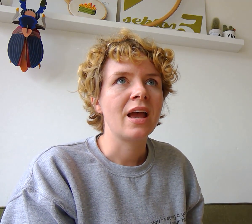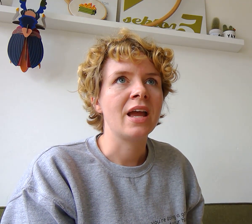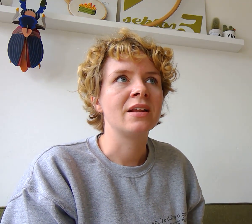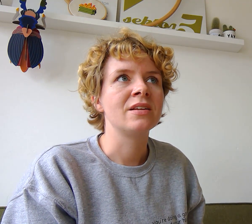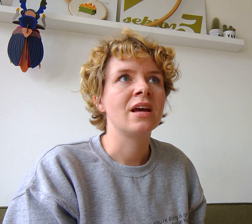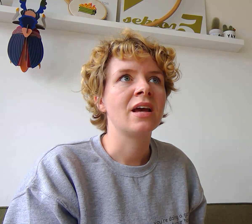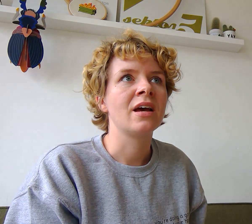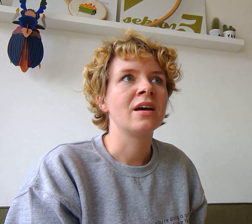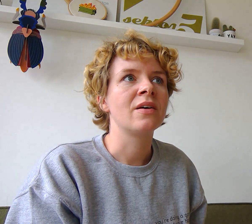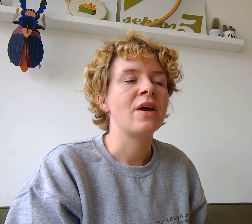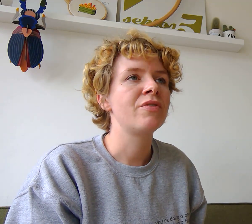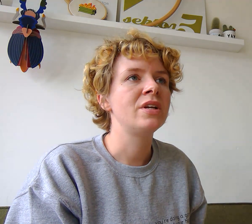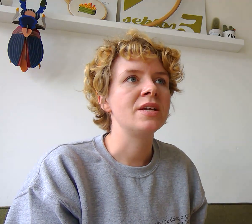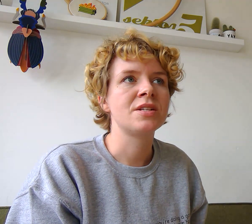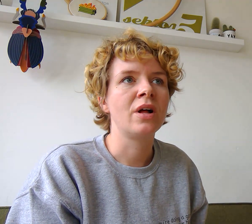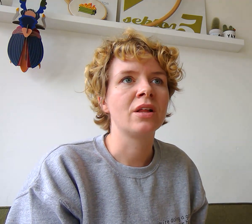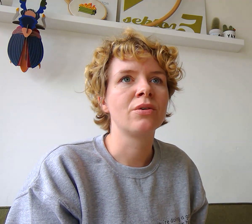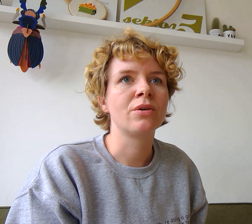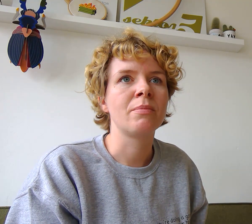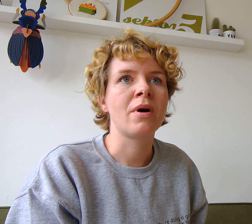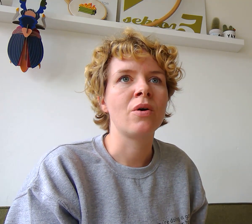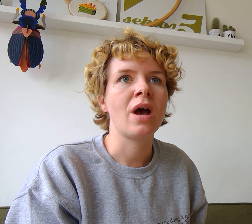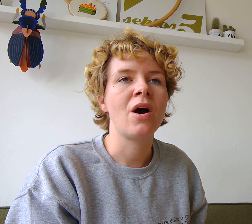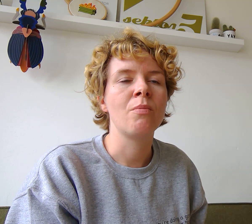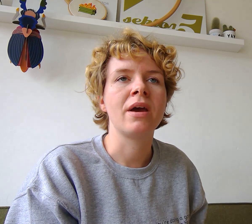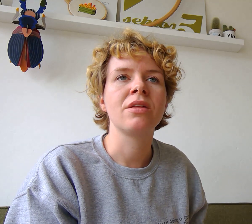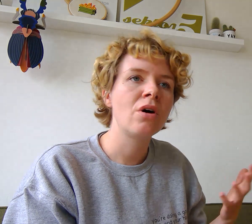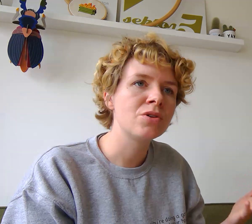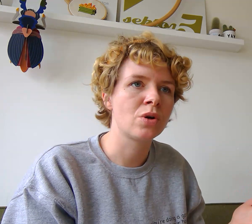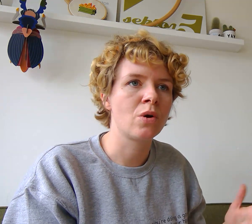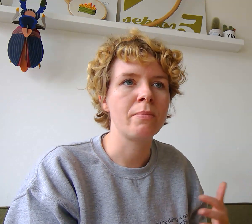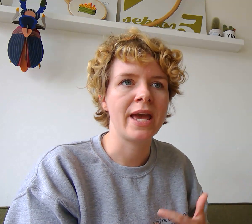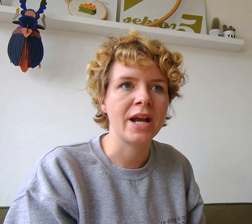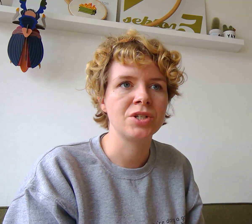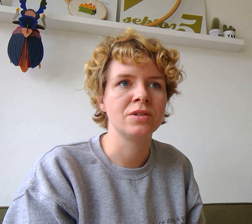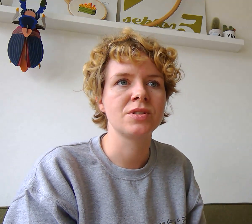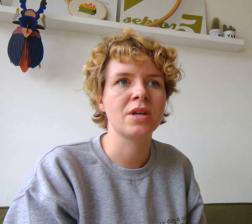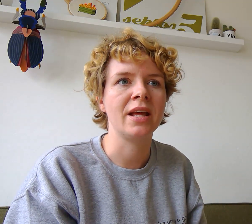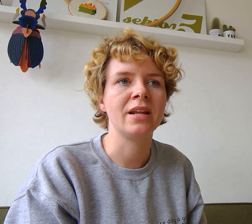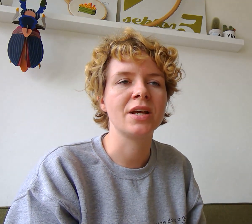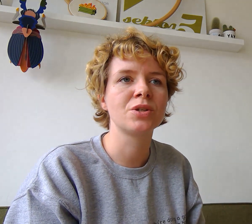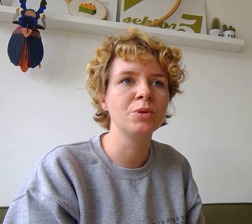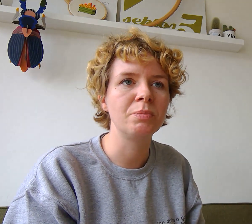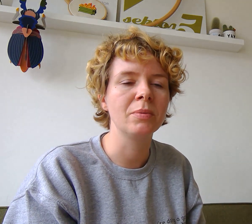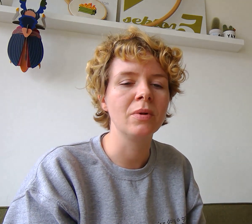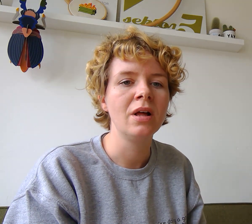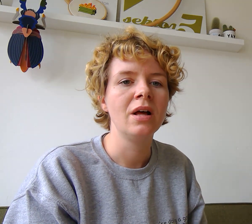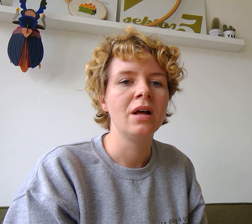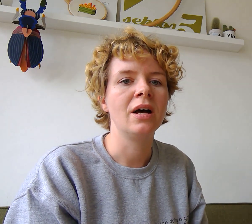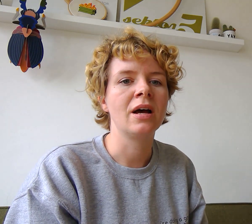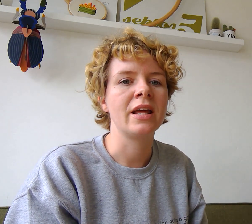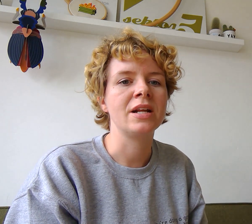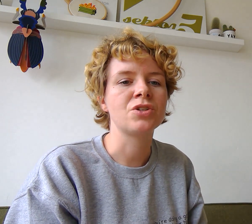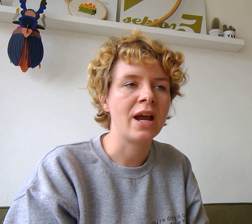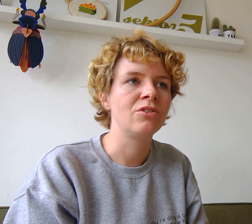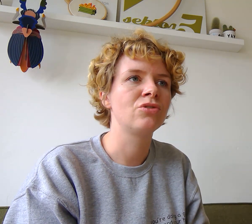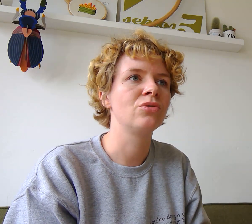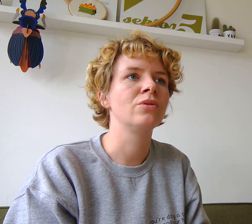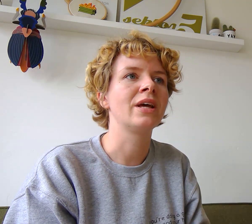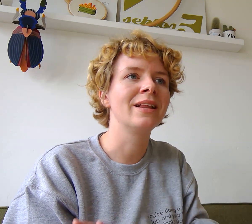And every day still, I learn about how my thoughts or my actions can exclude people. And I try to, like,